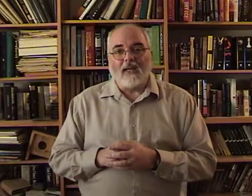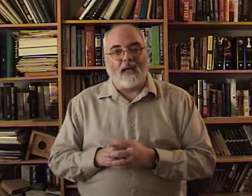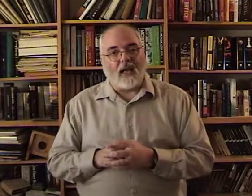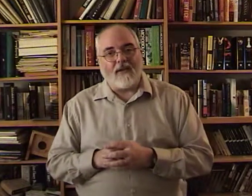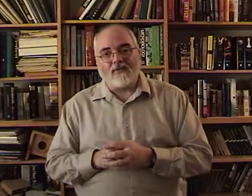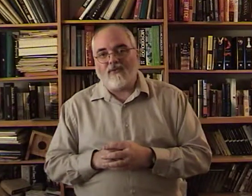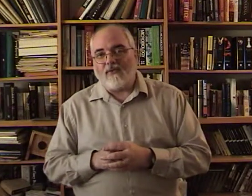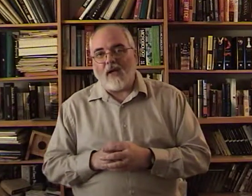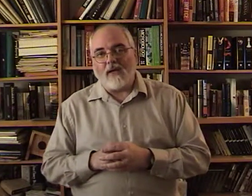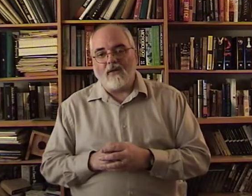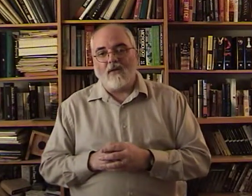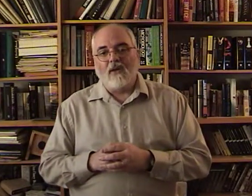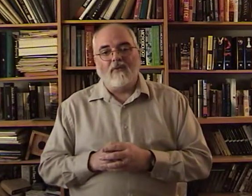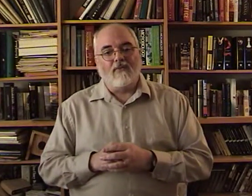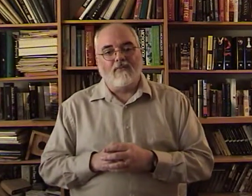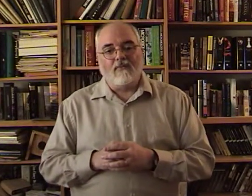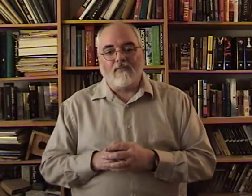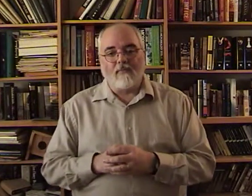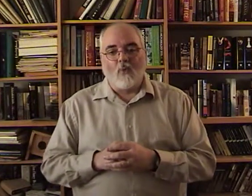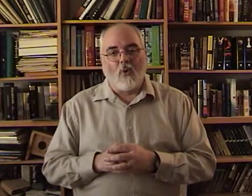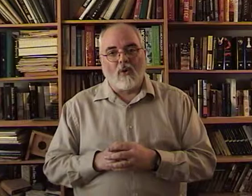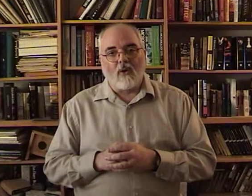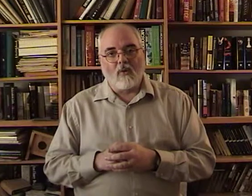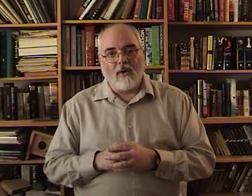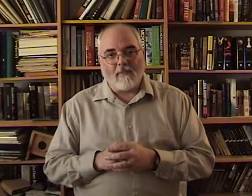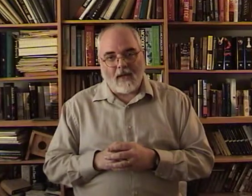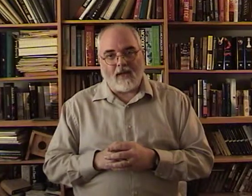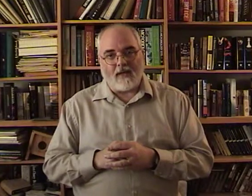life's final war with pain.